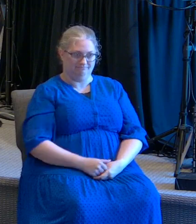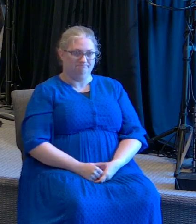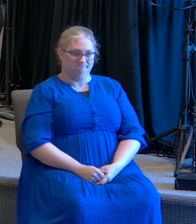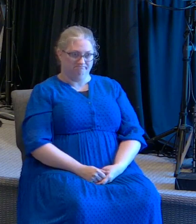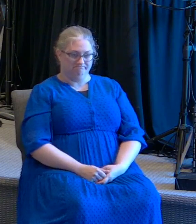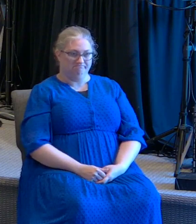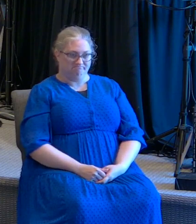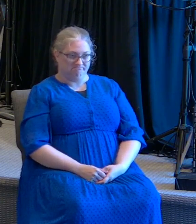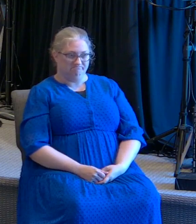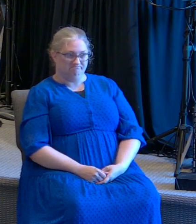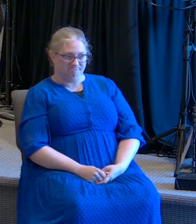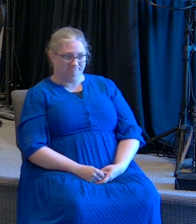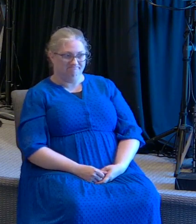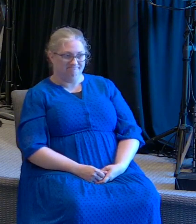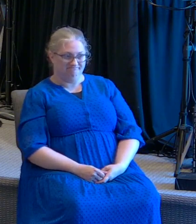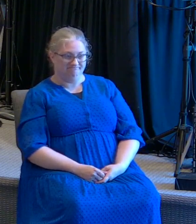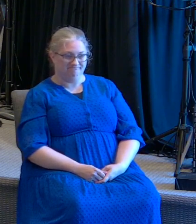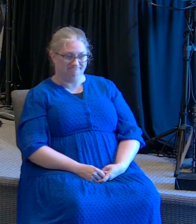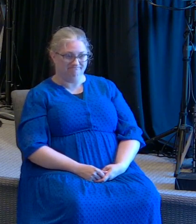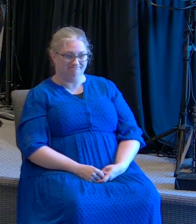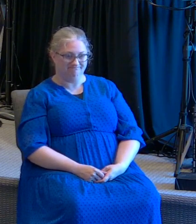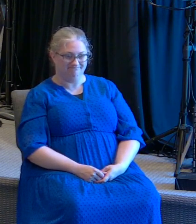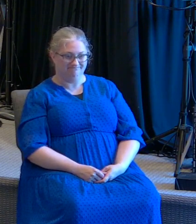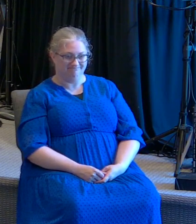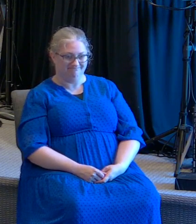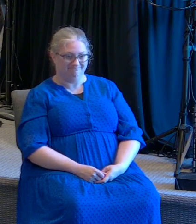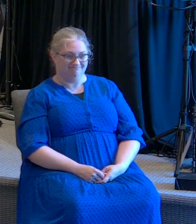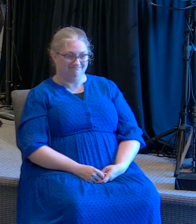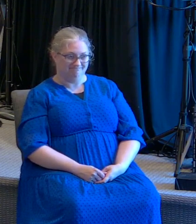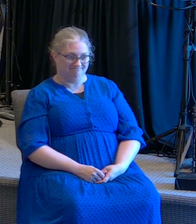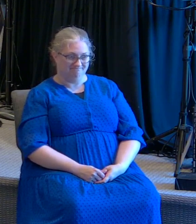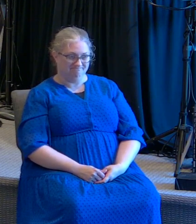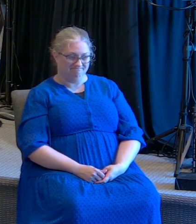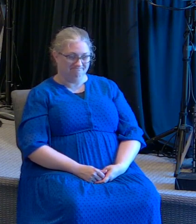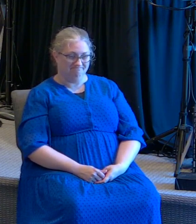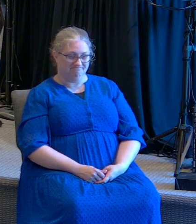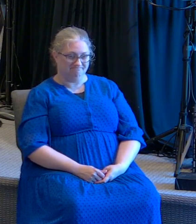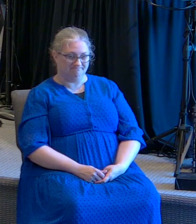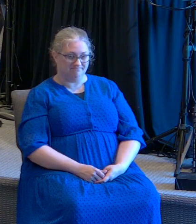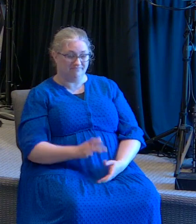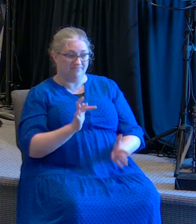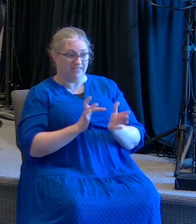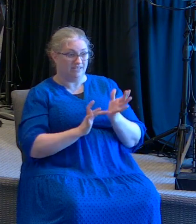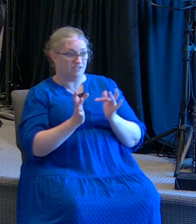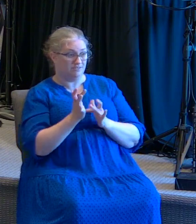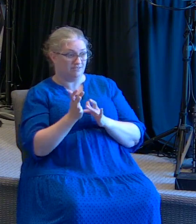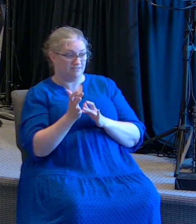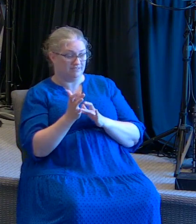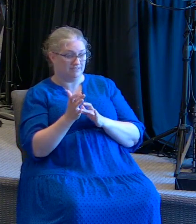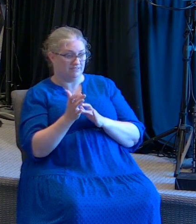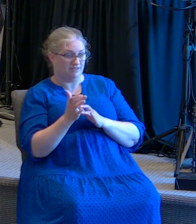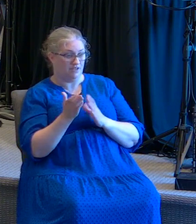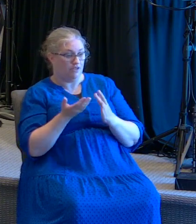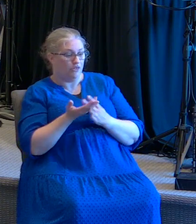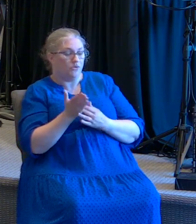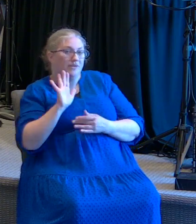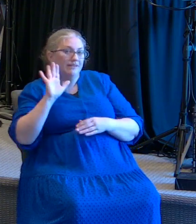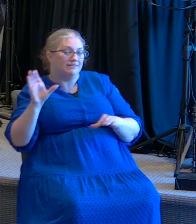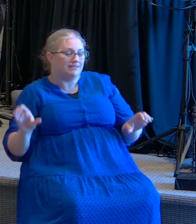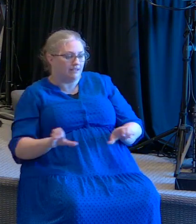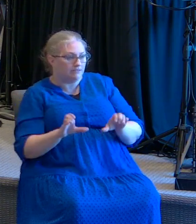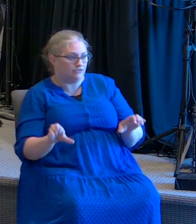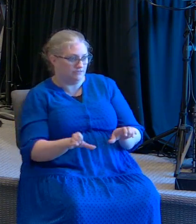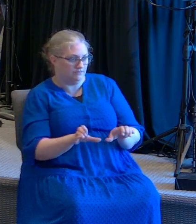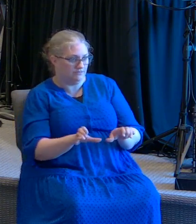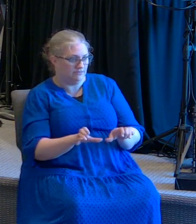necesitas reconocer que Dios esta en medio de ello and Jesus was by his actions saying because of what